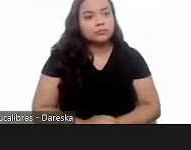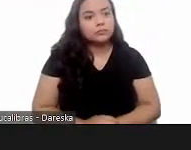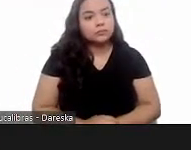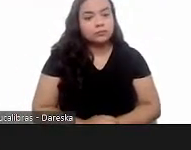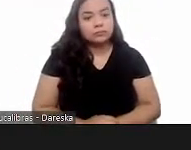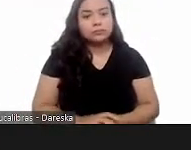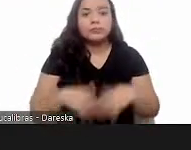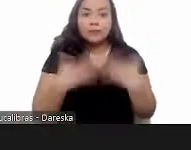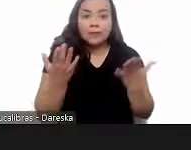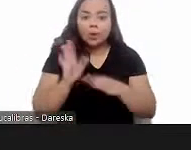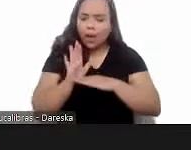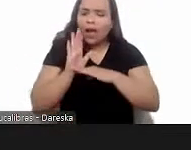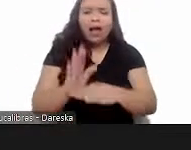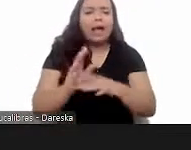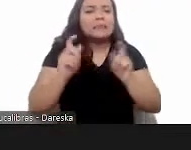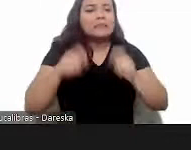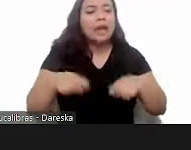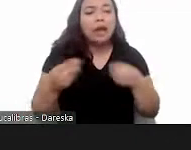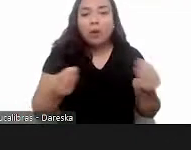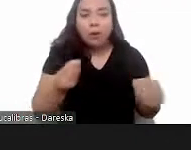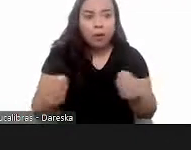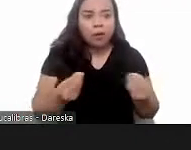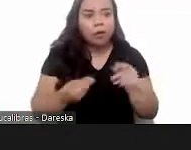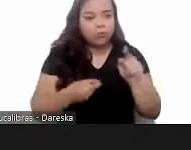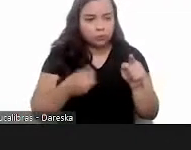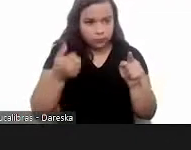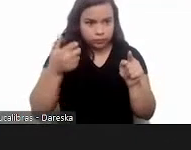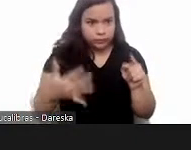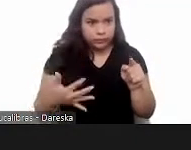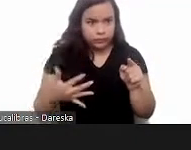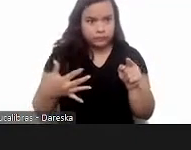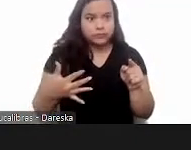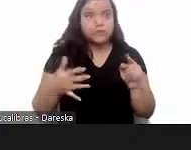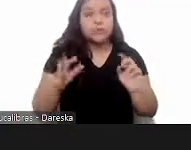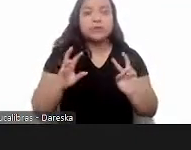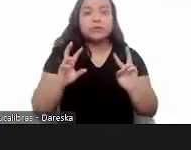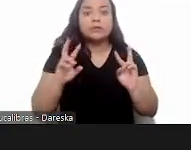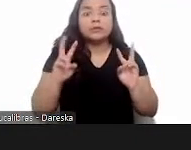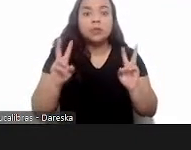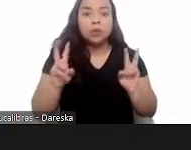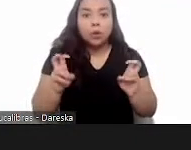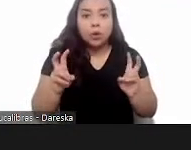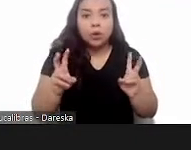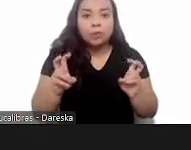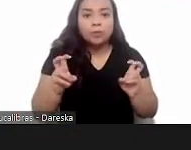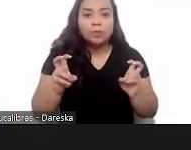so how can we help here this slide